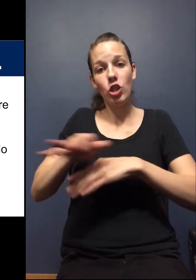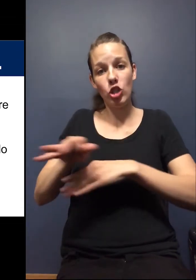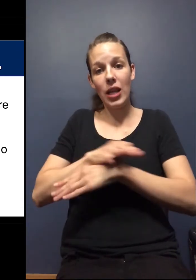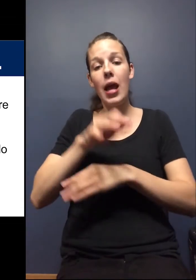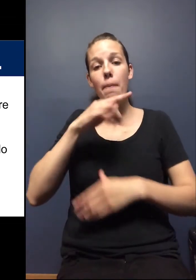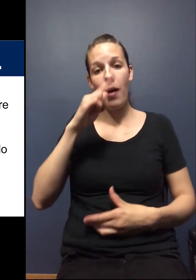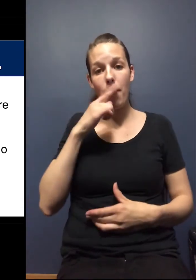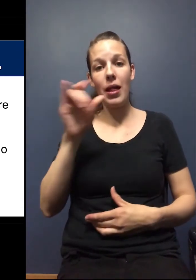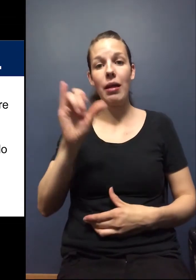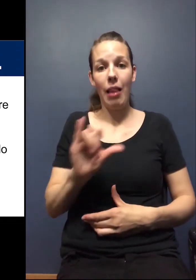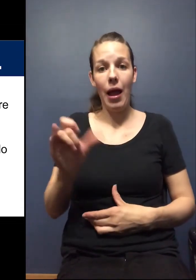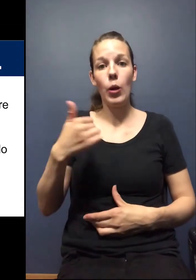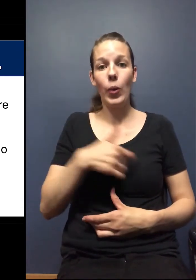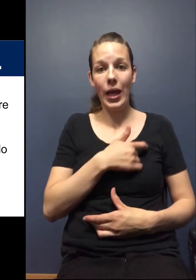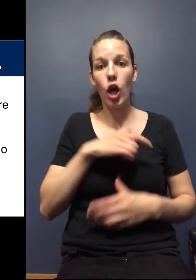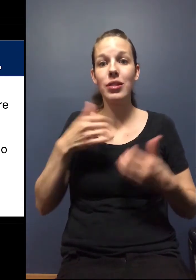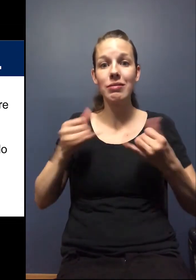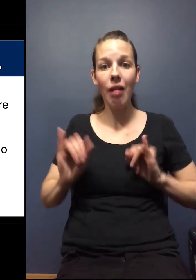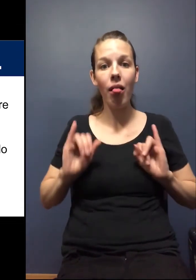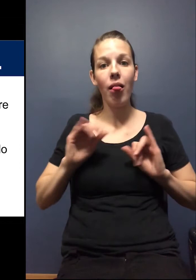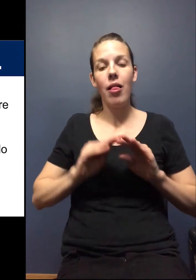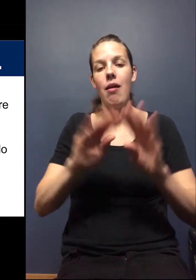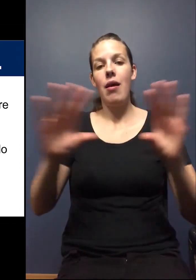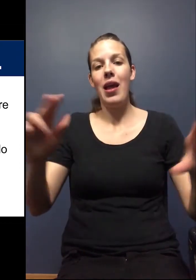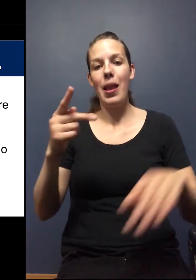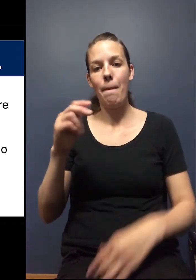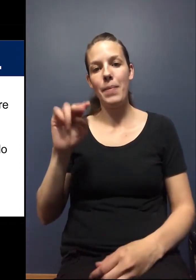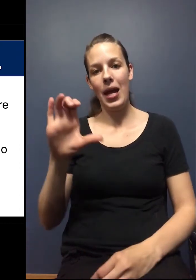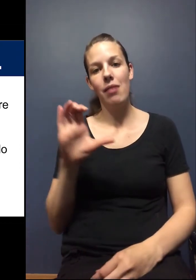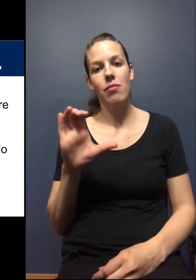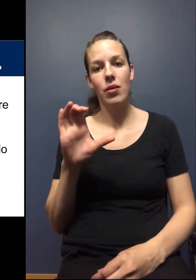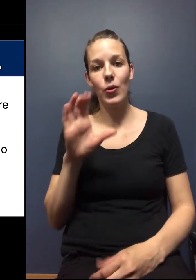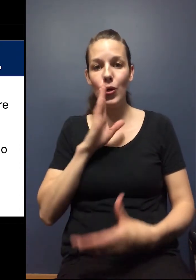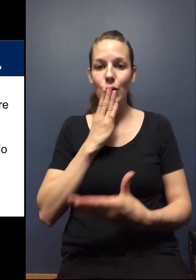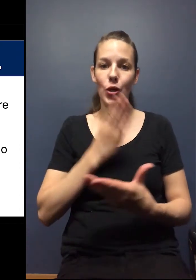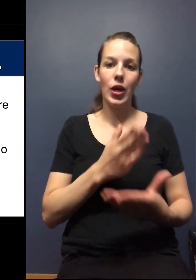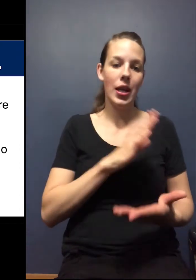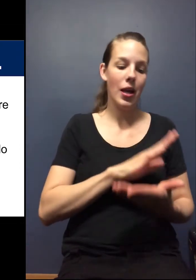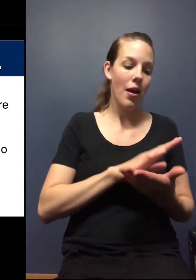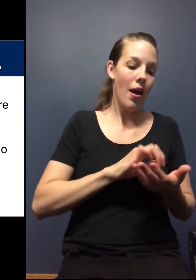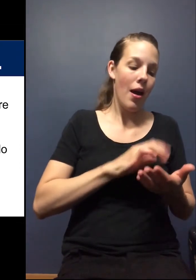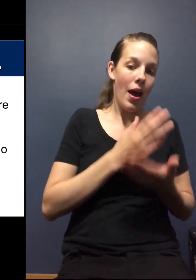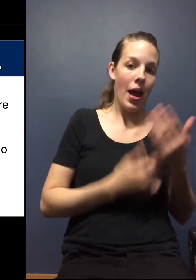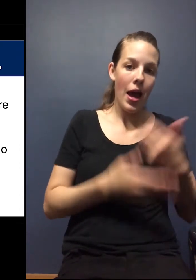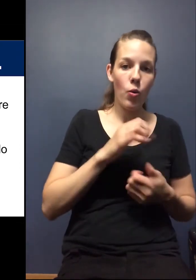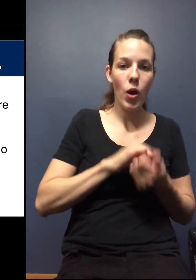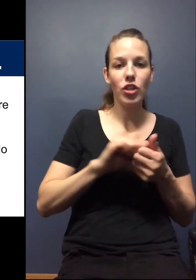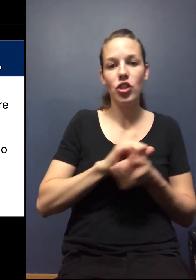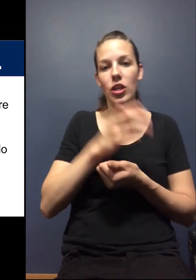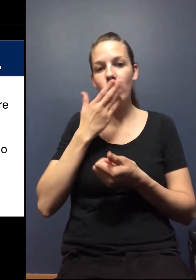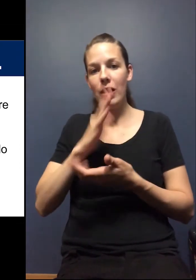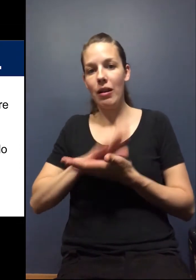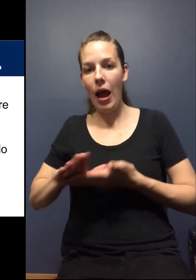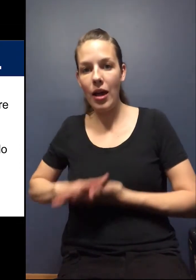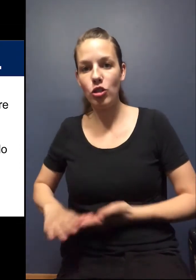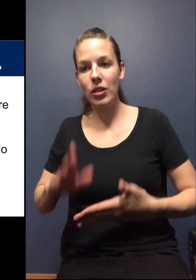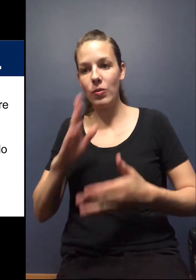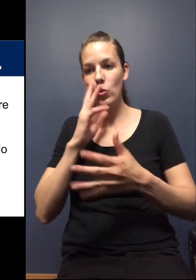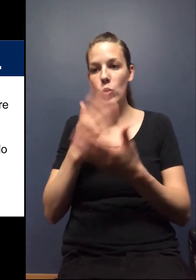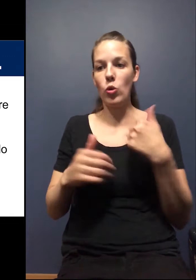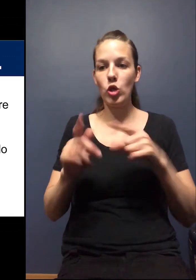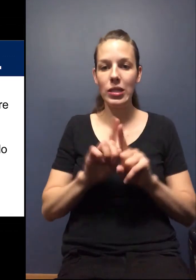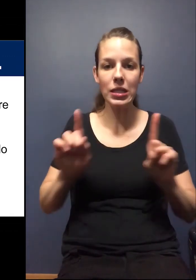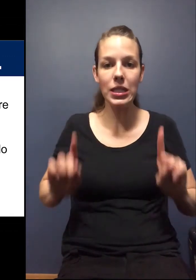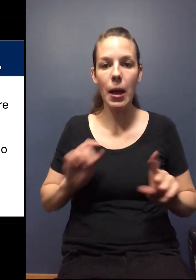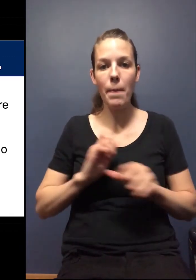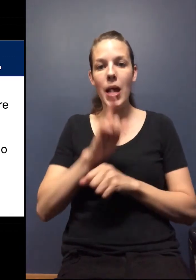public like, like we are in a pandemic. And in which case, good hygiene, good hand washing, um, social distances and making